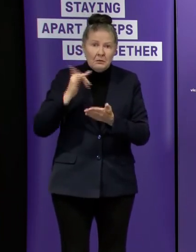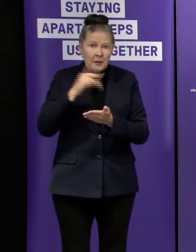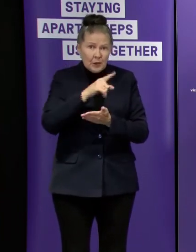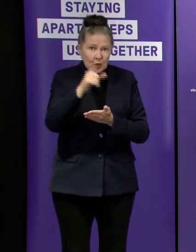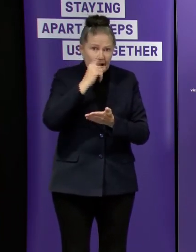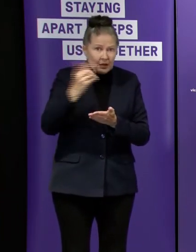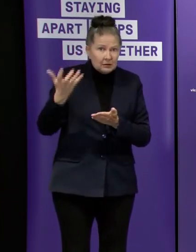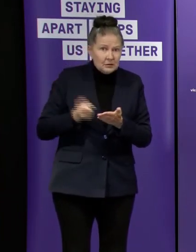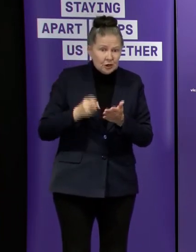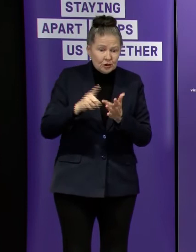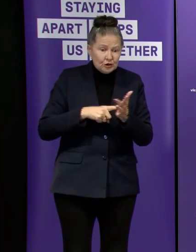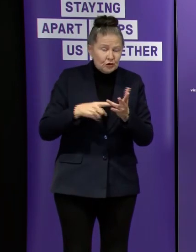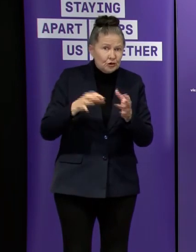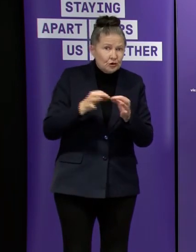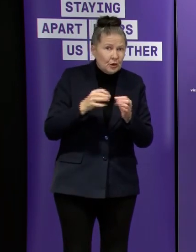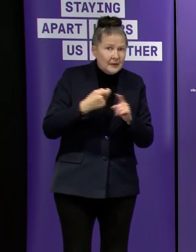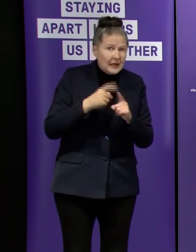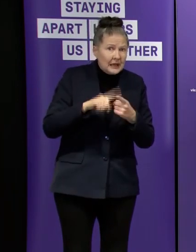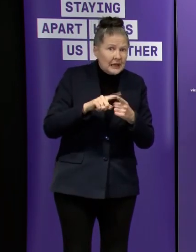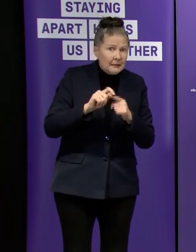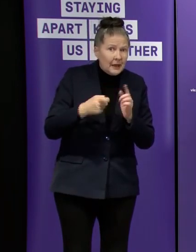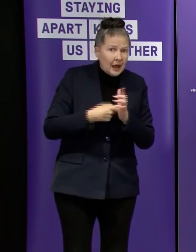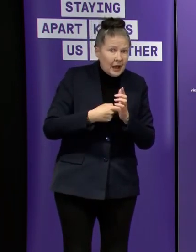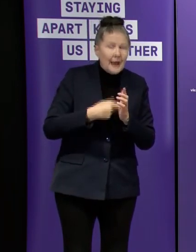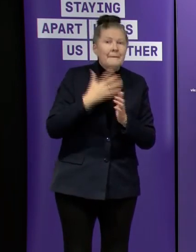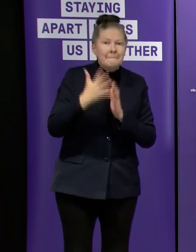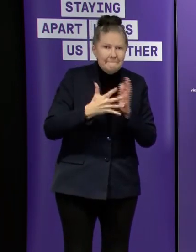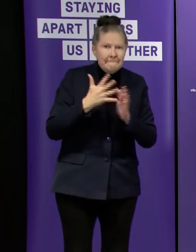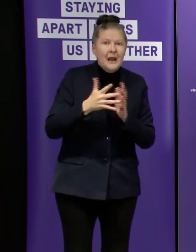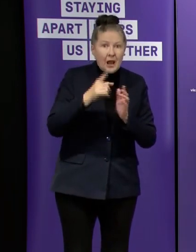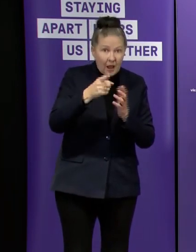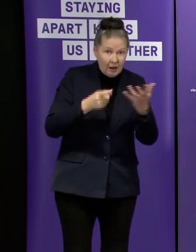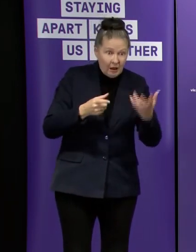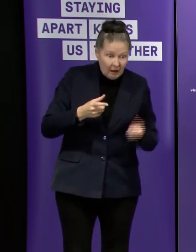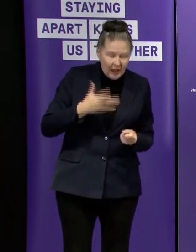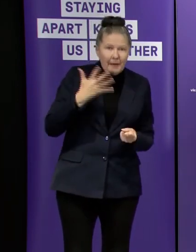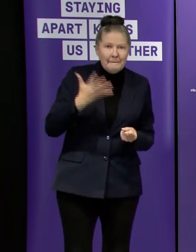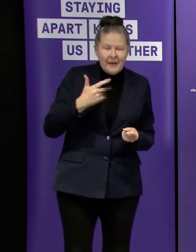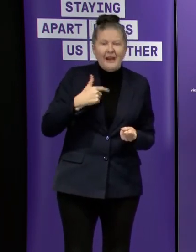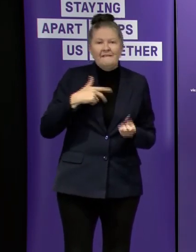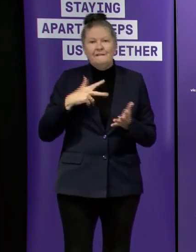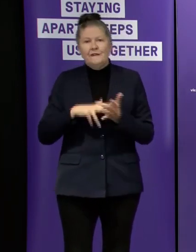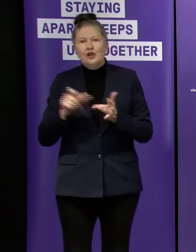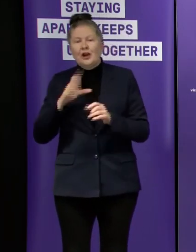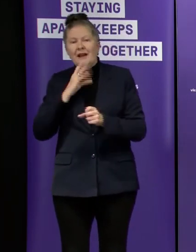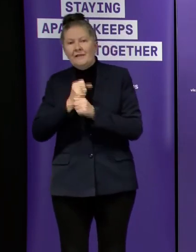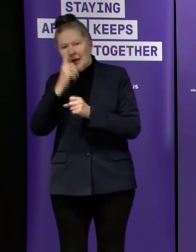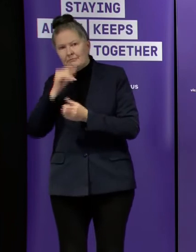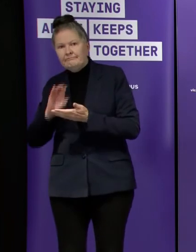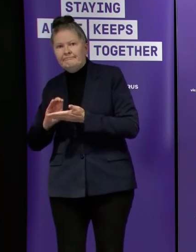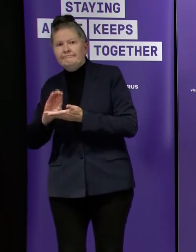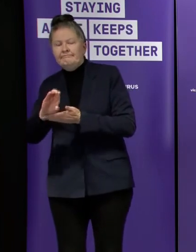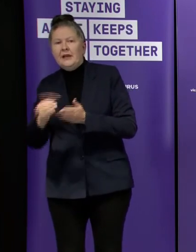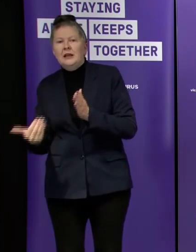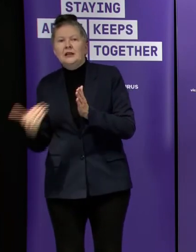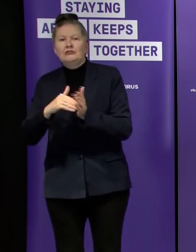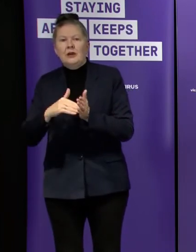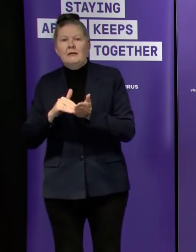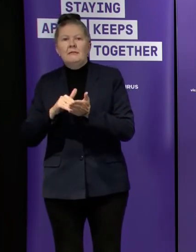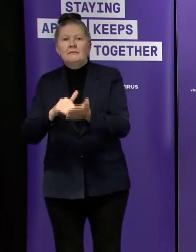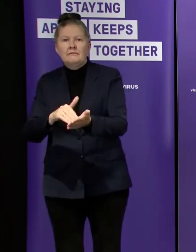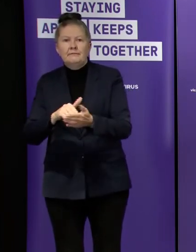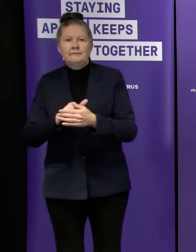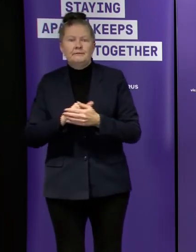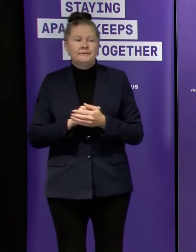able to access the relief that's provided here so we are where we can trying to put in place